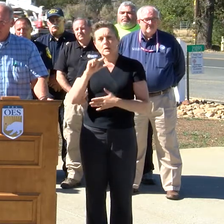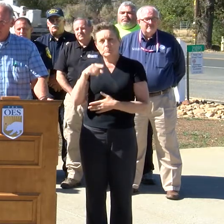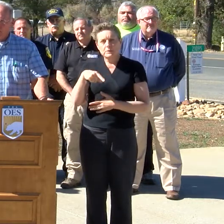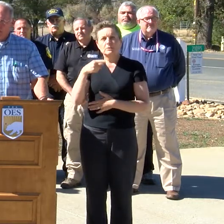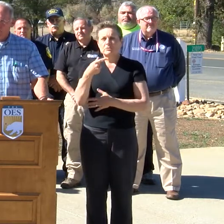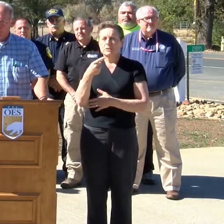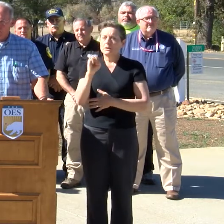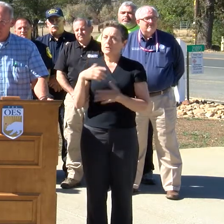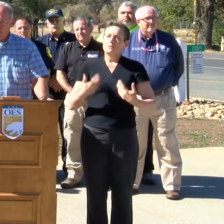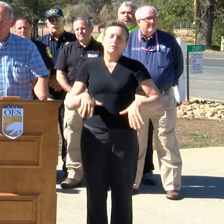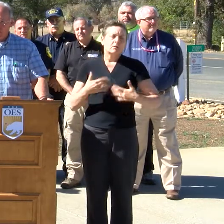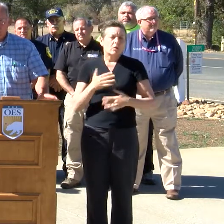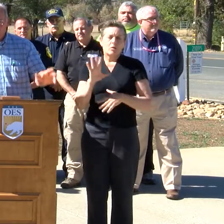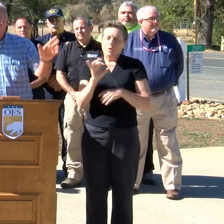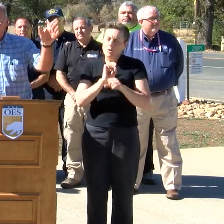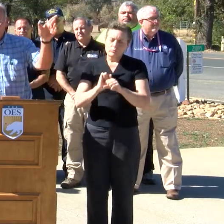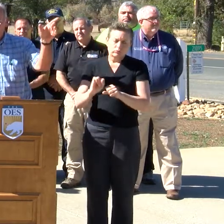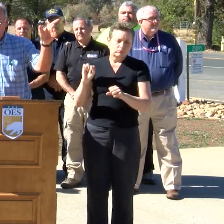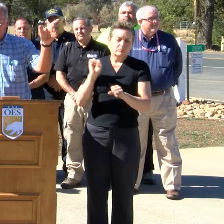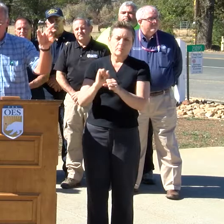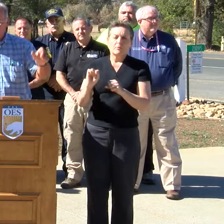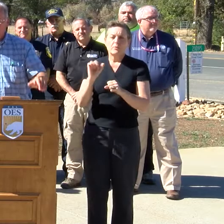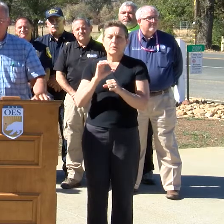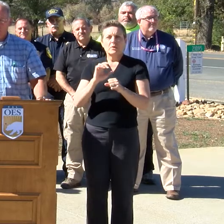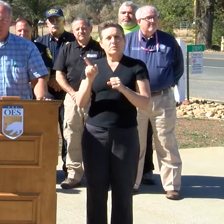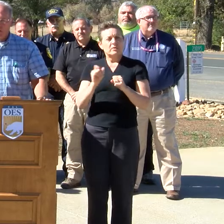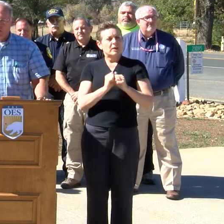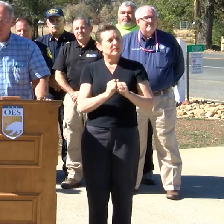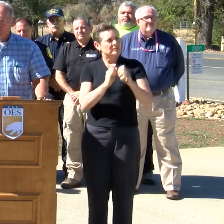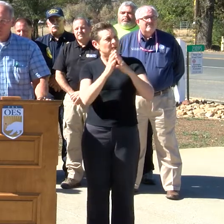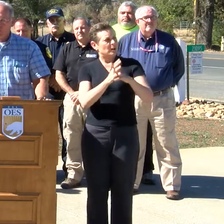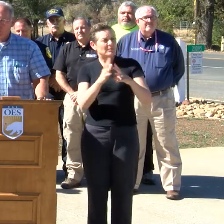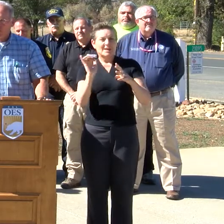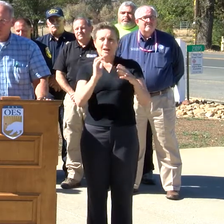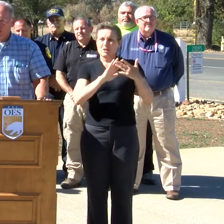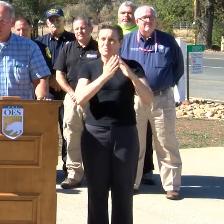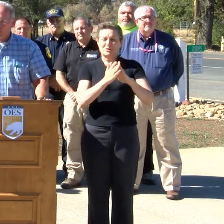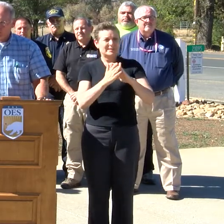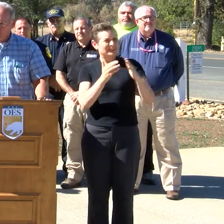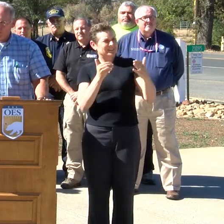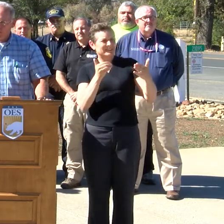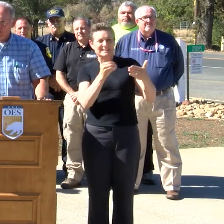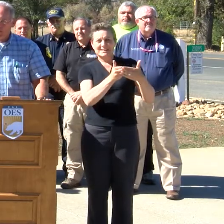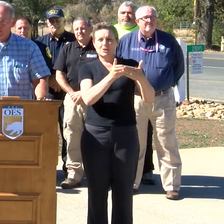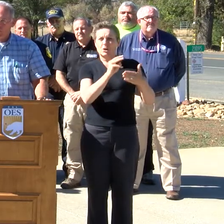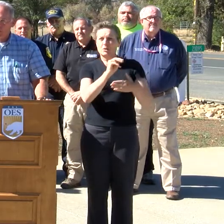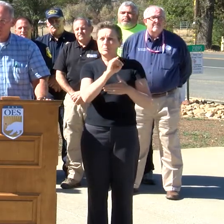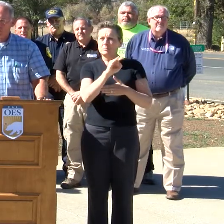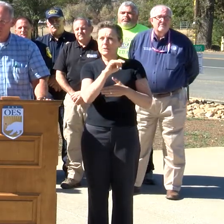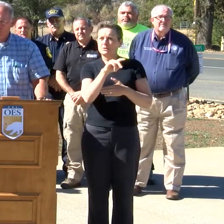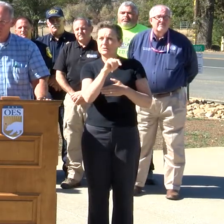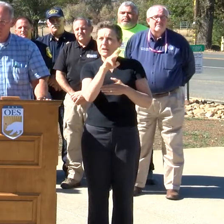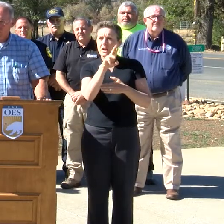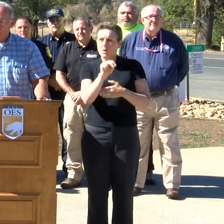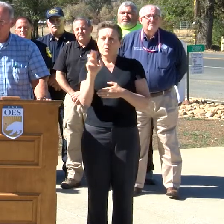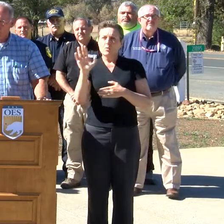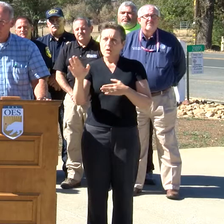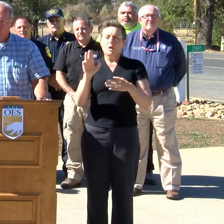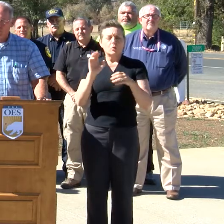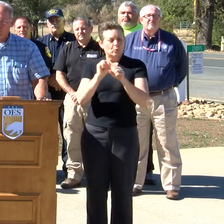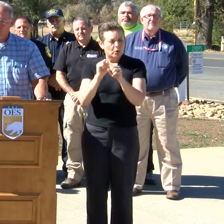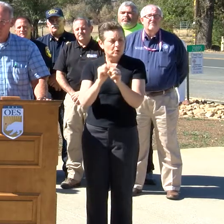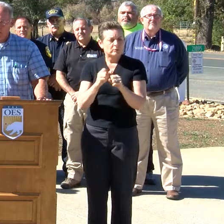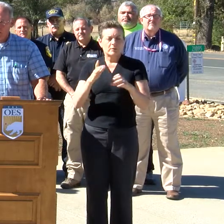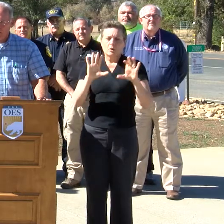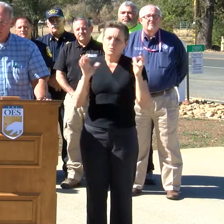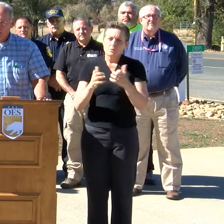unbelievable effort that they have put. They created a community just here, just north of Middletown, of the PG&E workers and crews, and they have brought